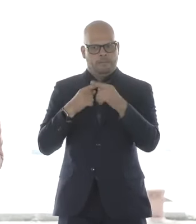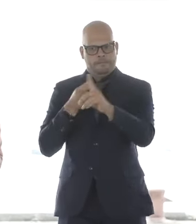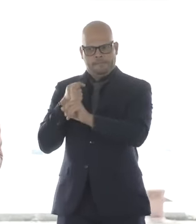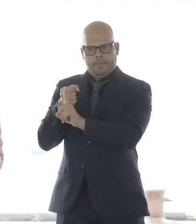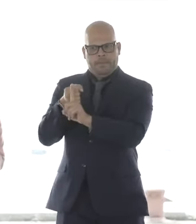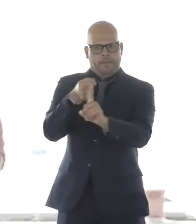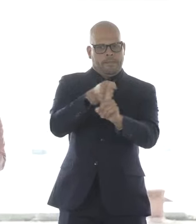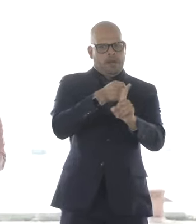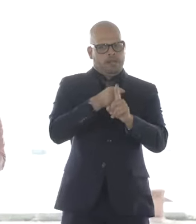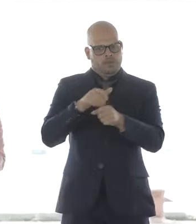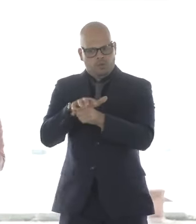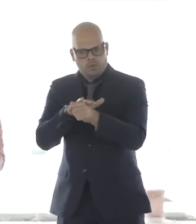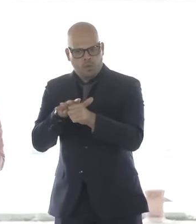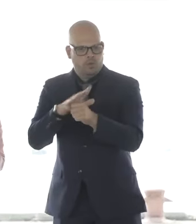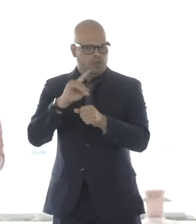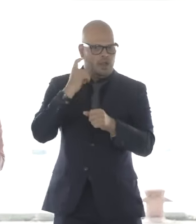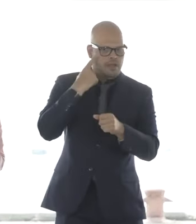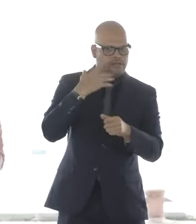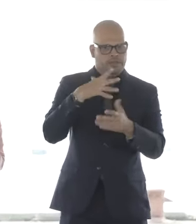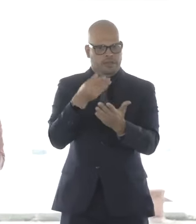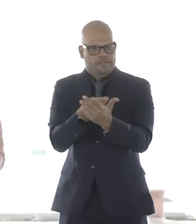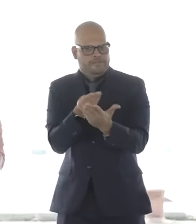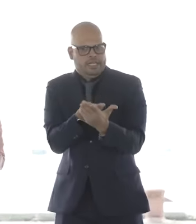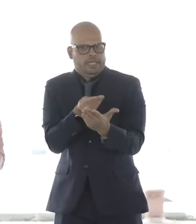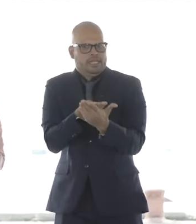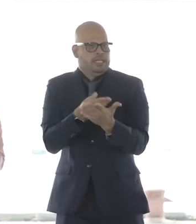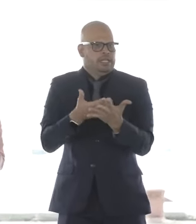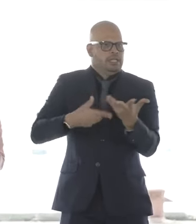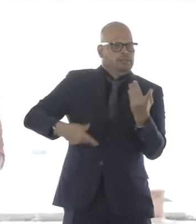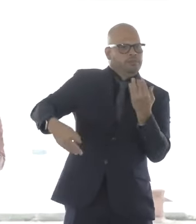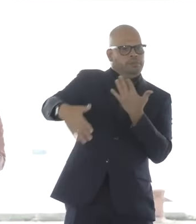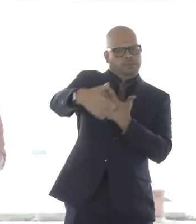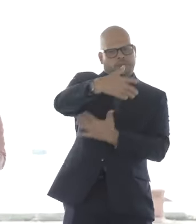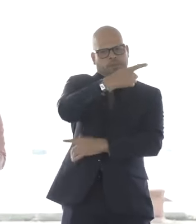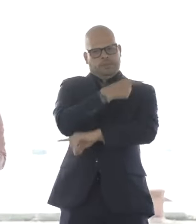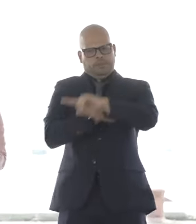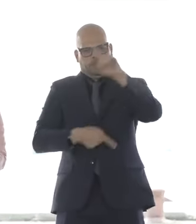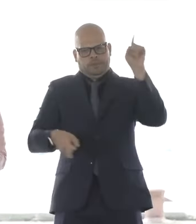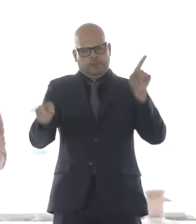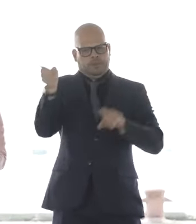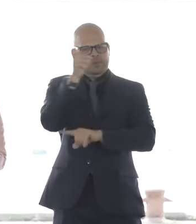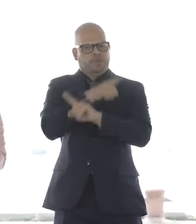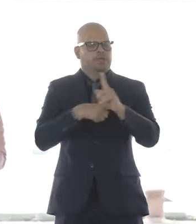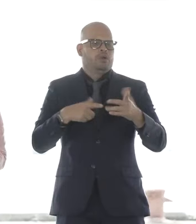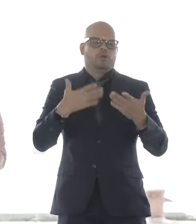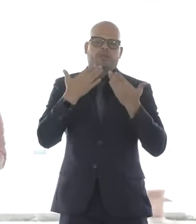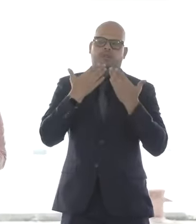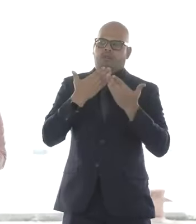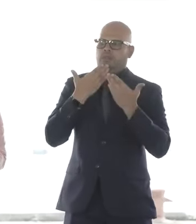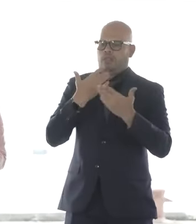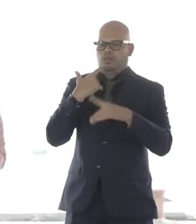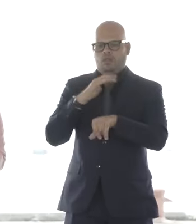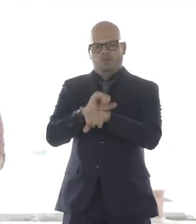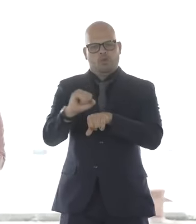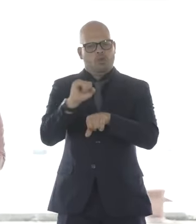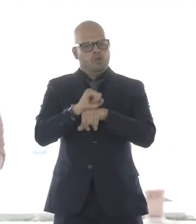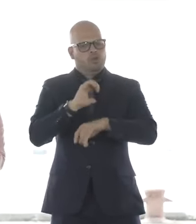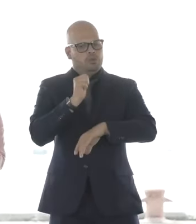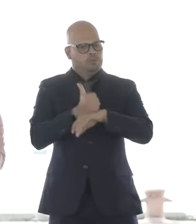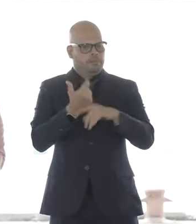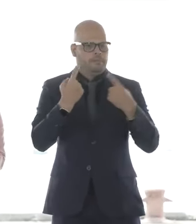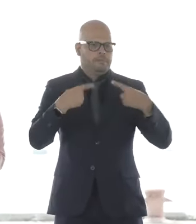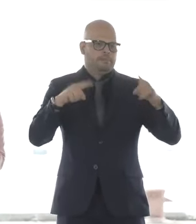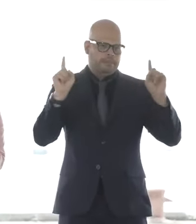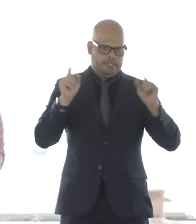statewide economy. So we're so grateful to everyone who worked so hard to make this possible. I want to say something, too, and